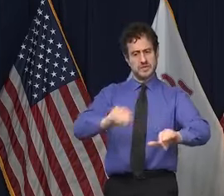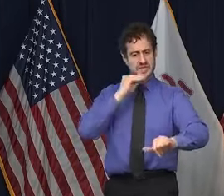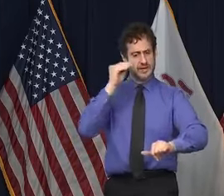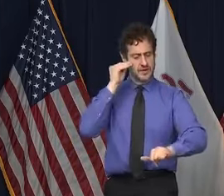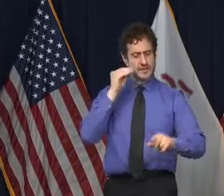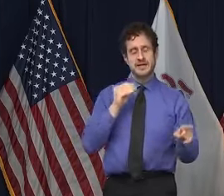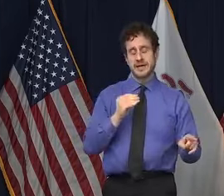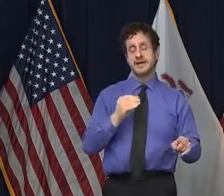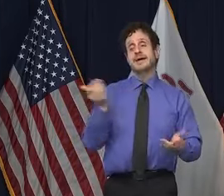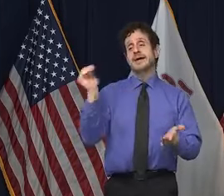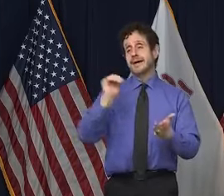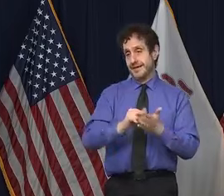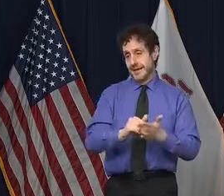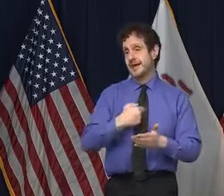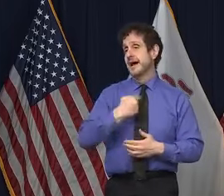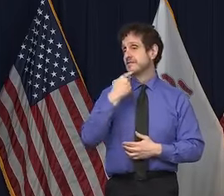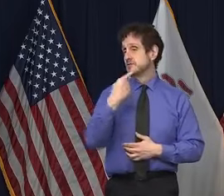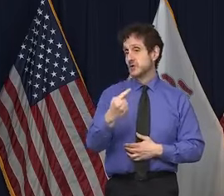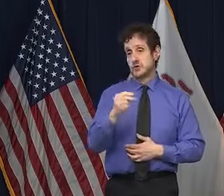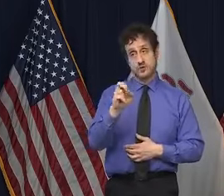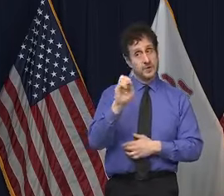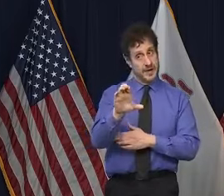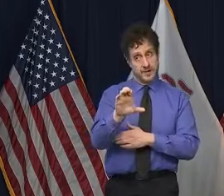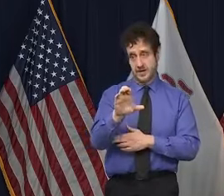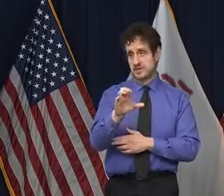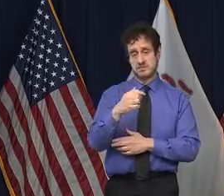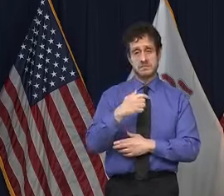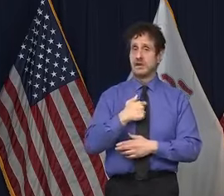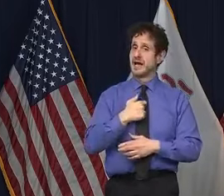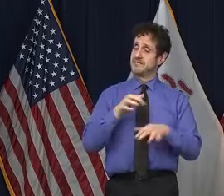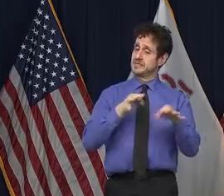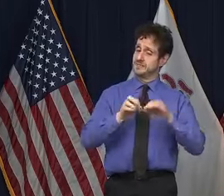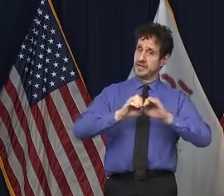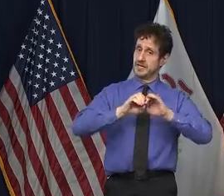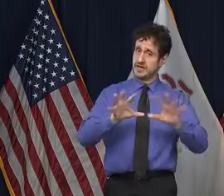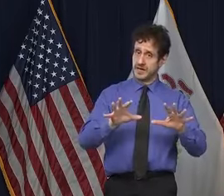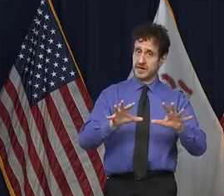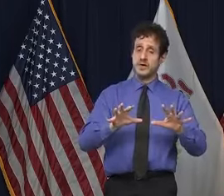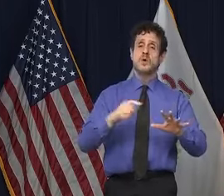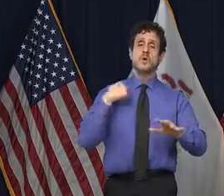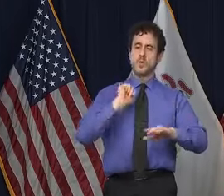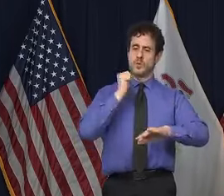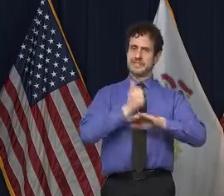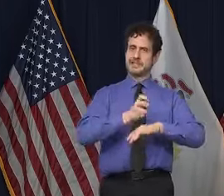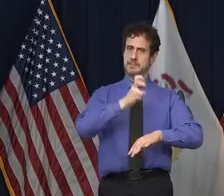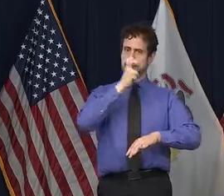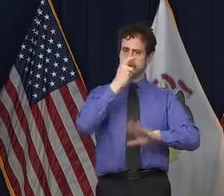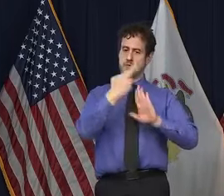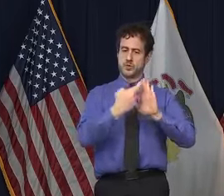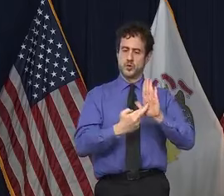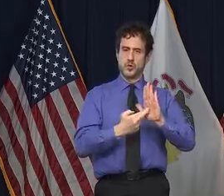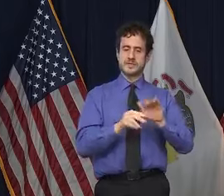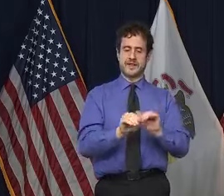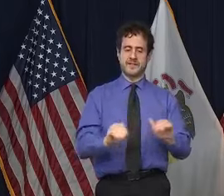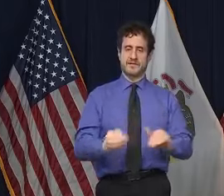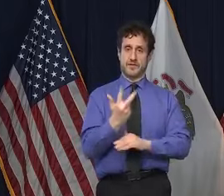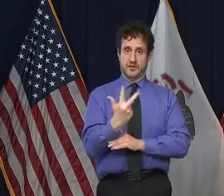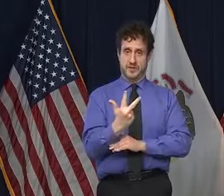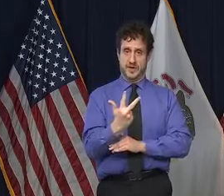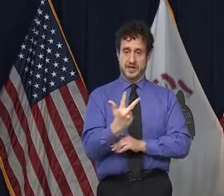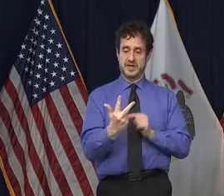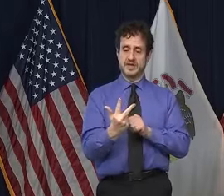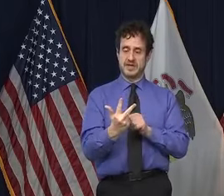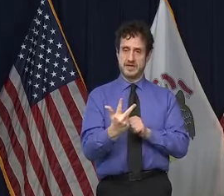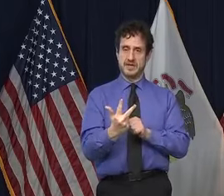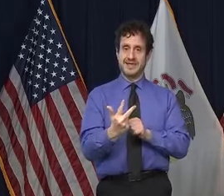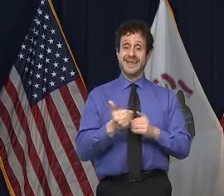always something I've told you, Eric, and I've been very transparent with everybody that when we put the Tier 3 mitigations in place, it's short of a